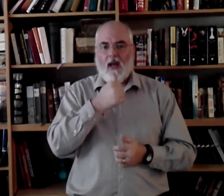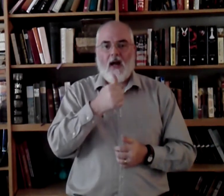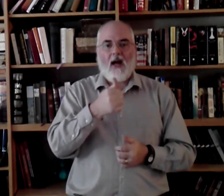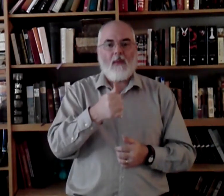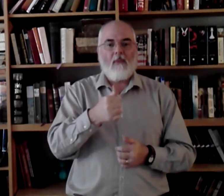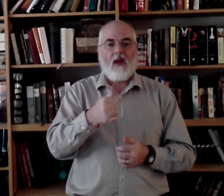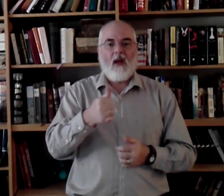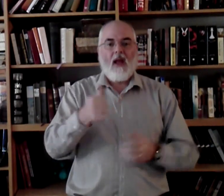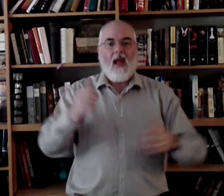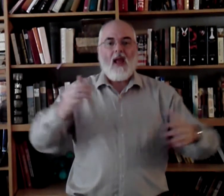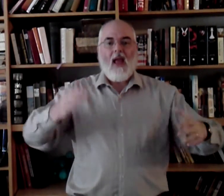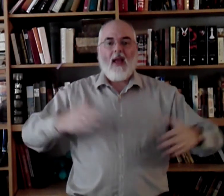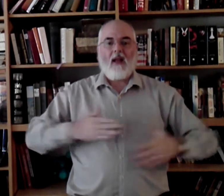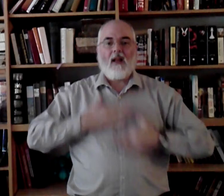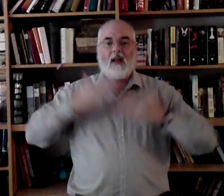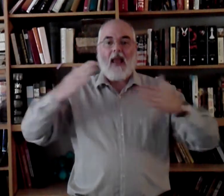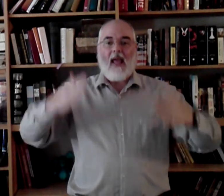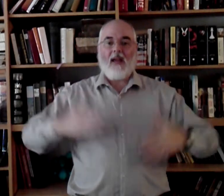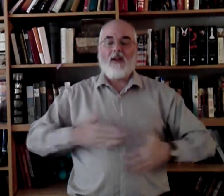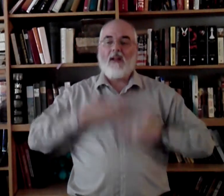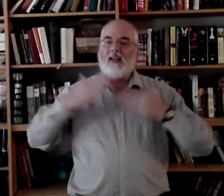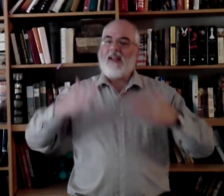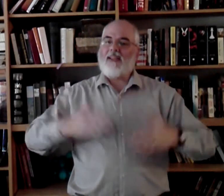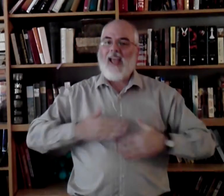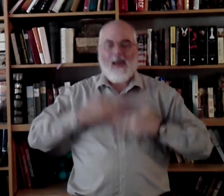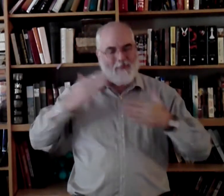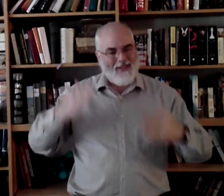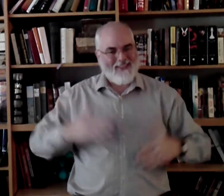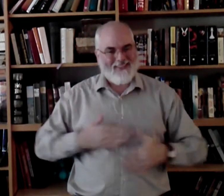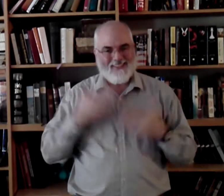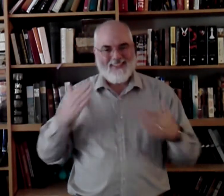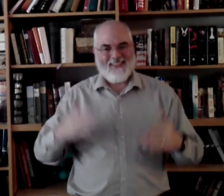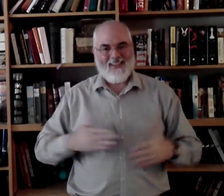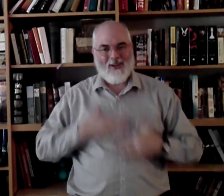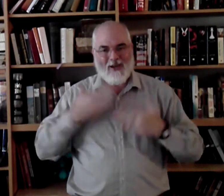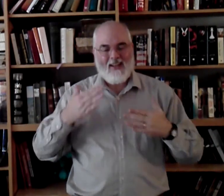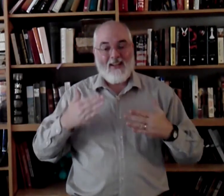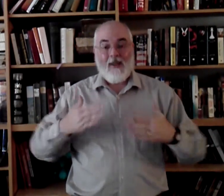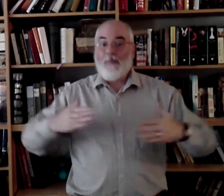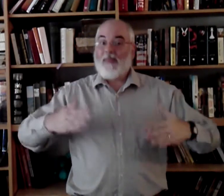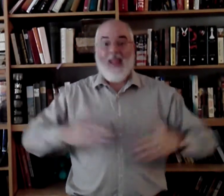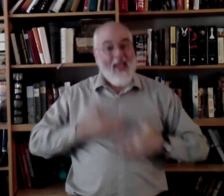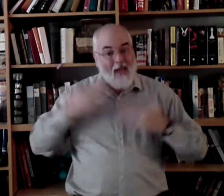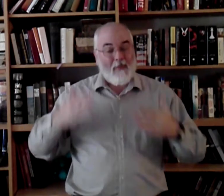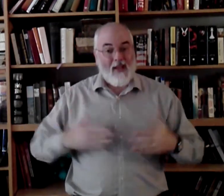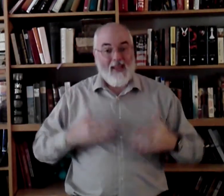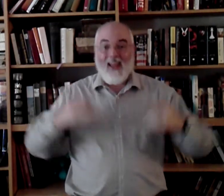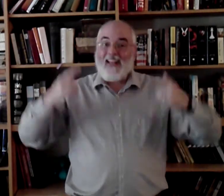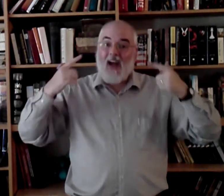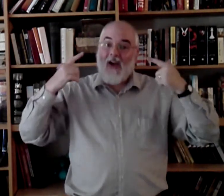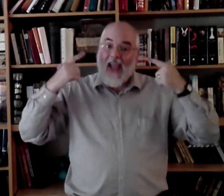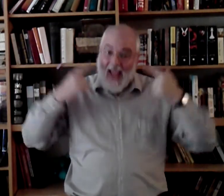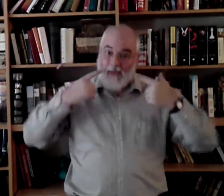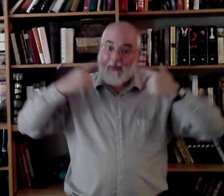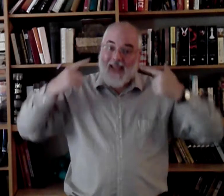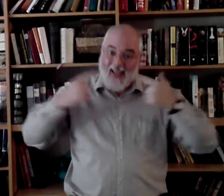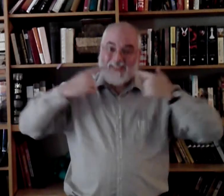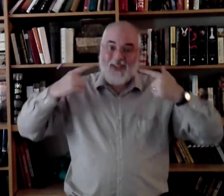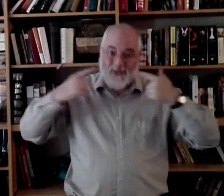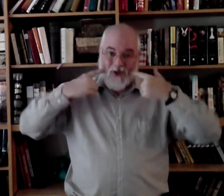I'm glad. It's happy. All right? Happy. Now, happy has to show